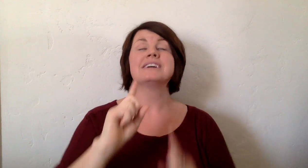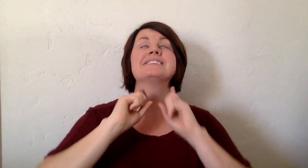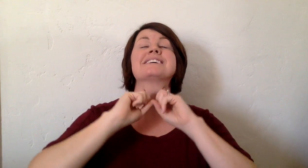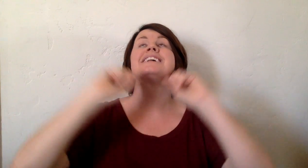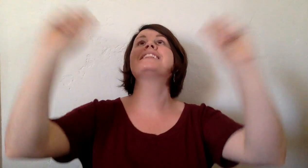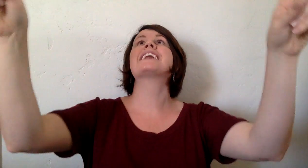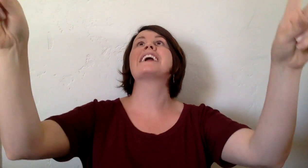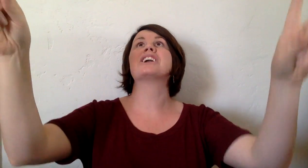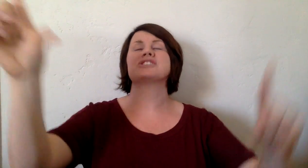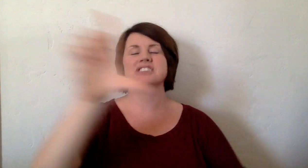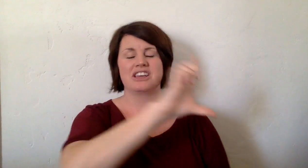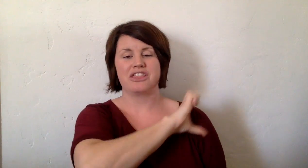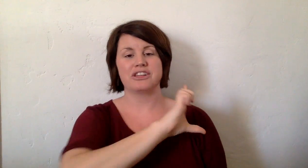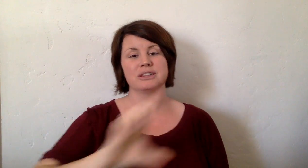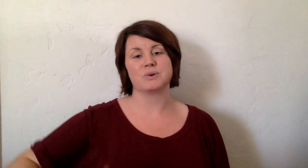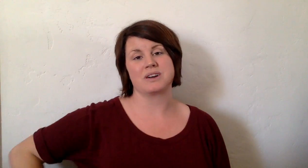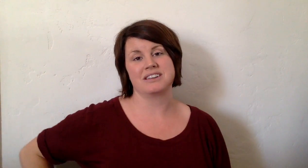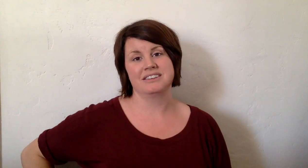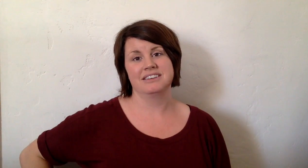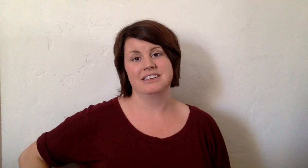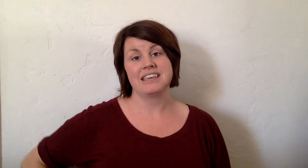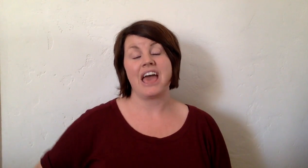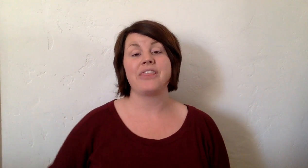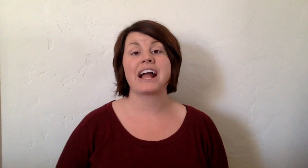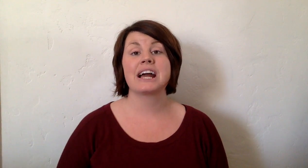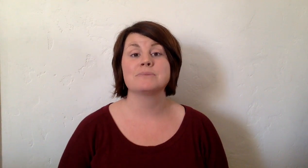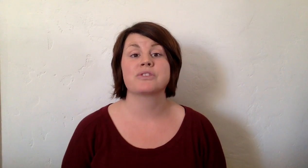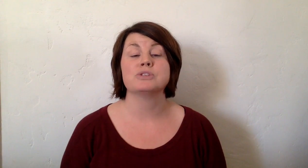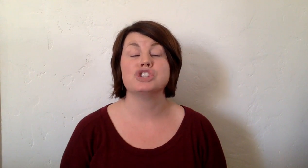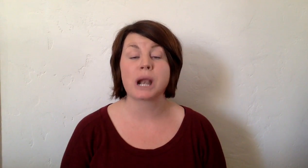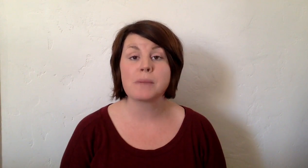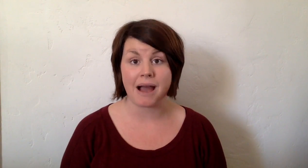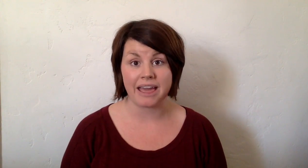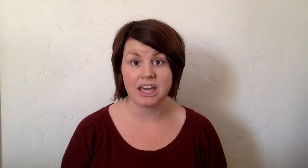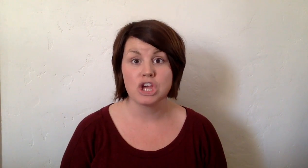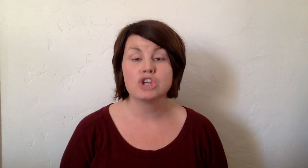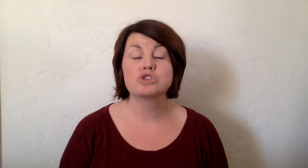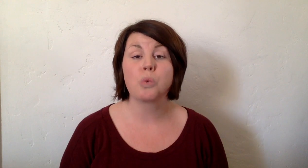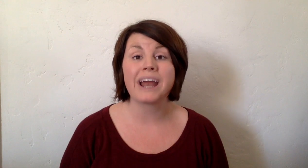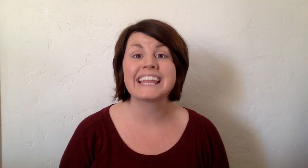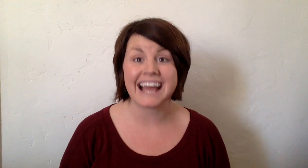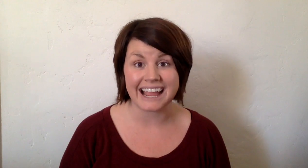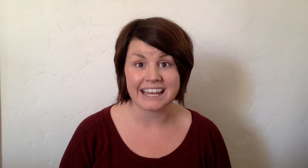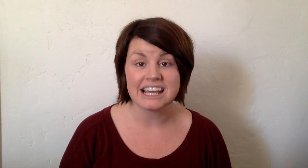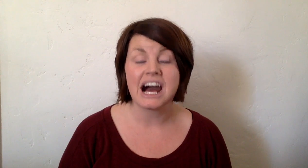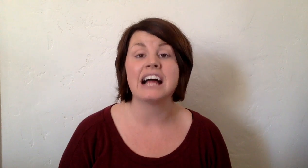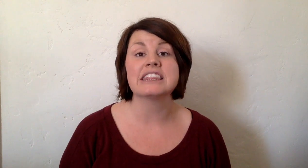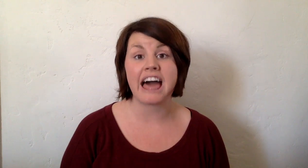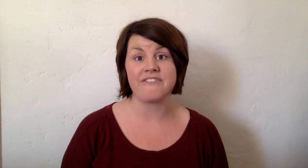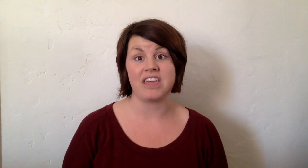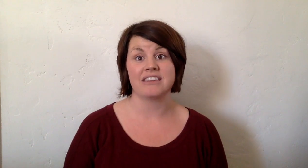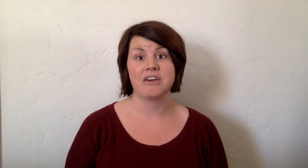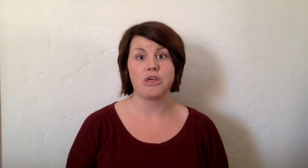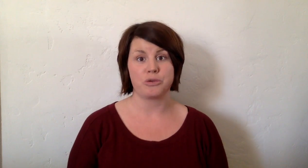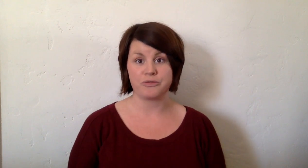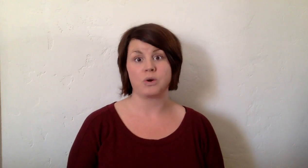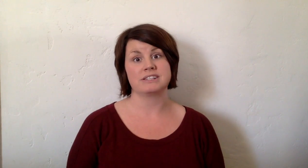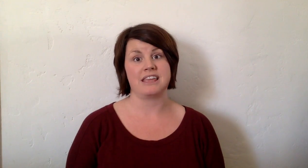declares the Lord. And that comes from Jeremiah 29, 11 through 14.